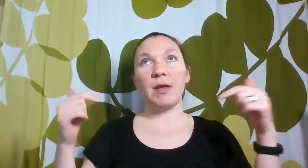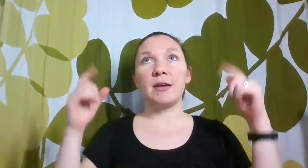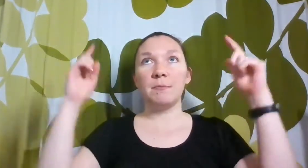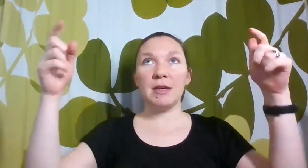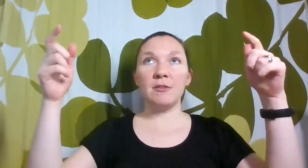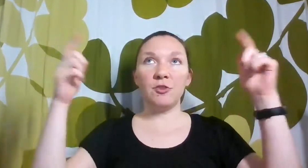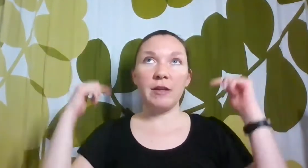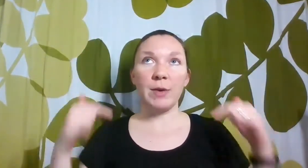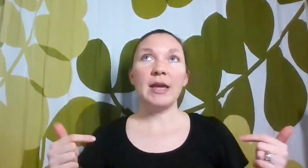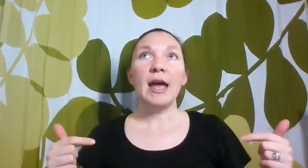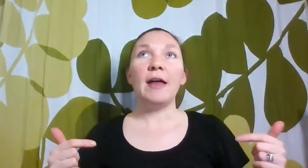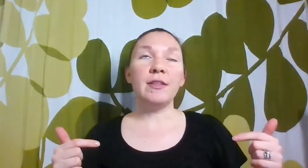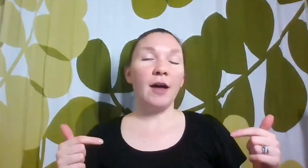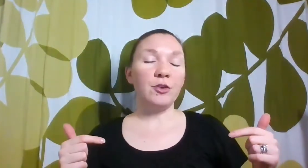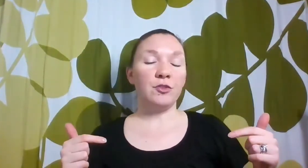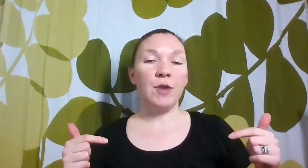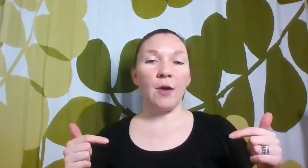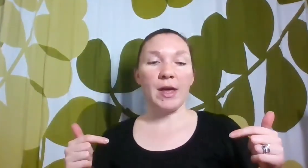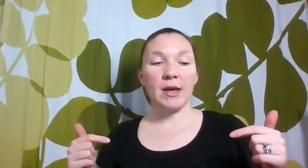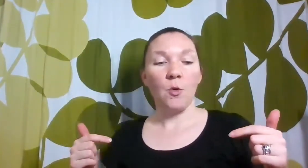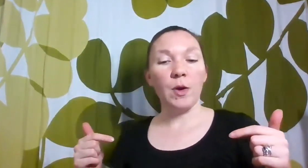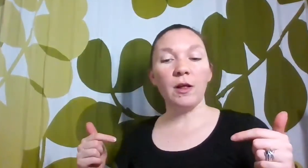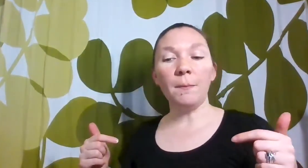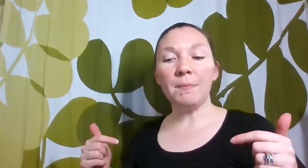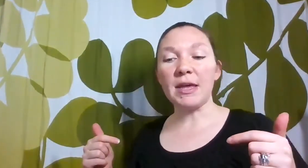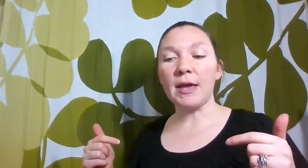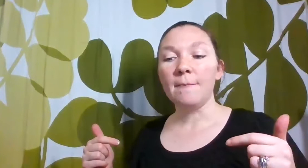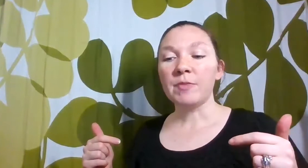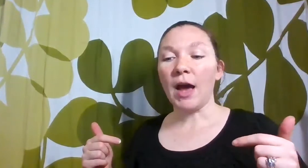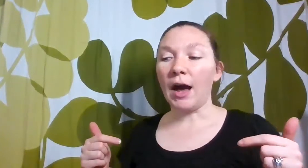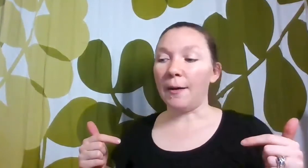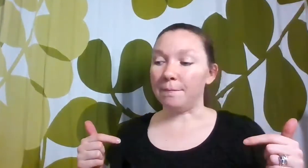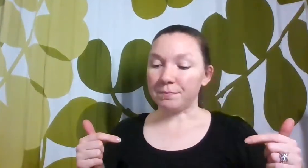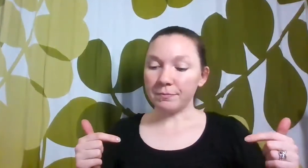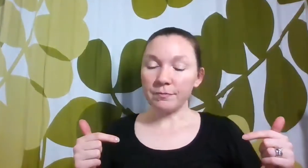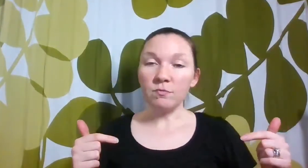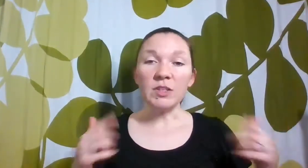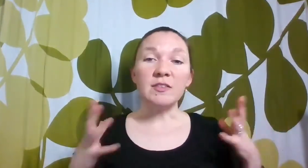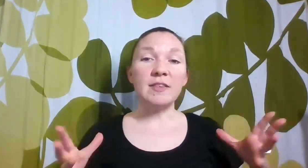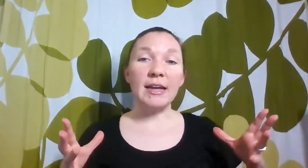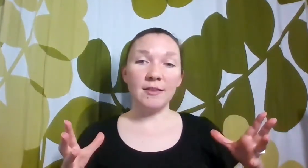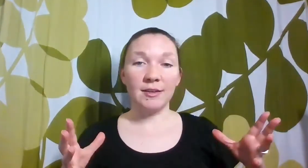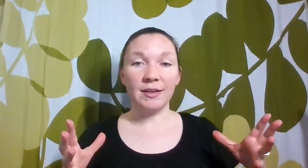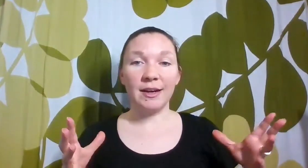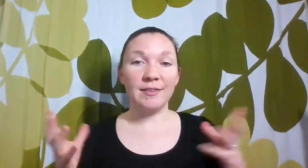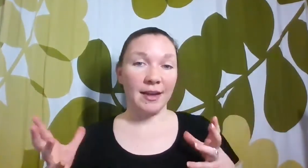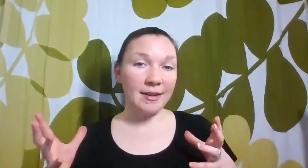week. PE is two days a week. And then the other two day a week will be state studies,